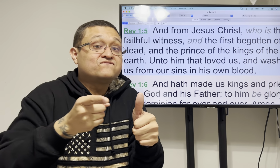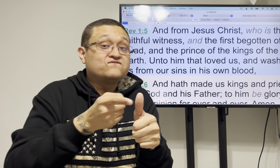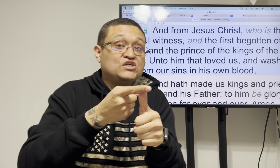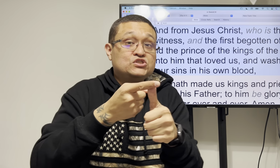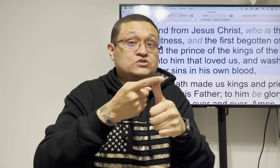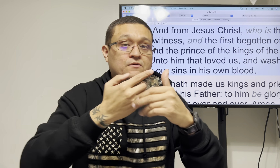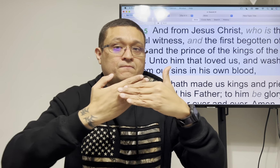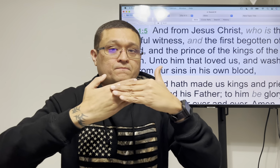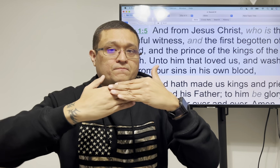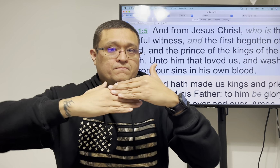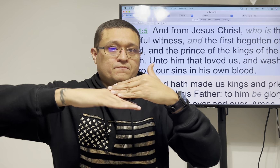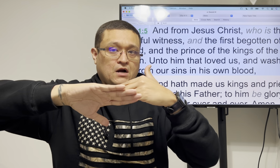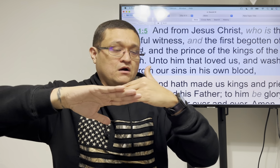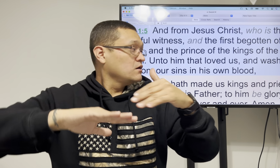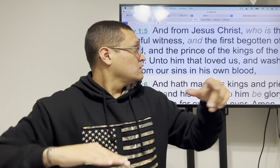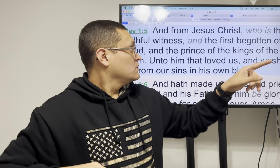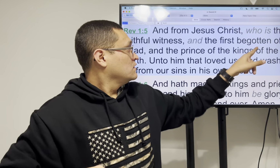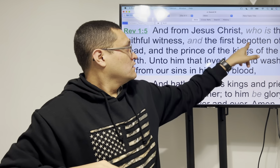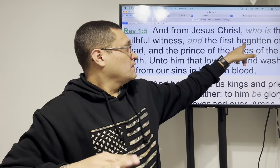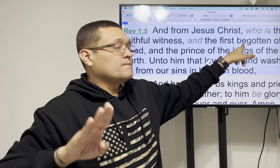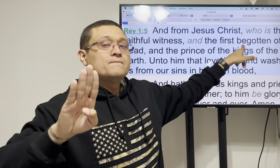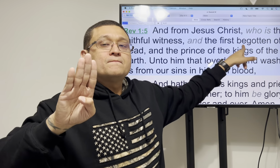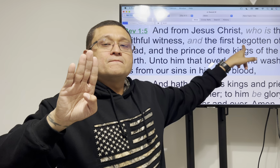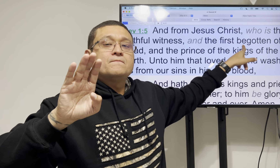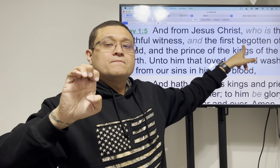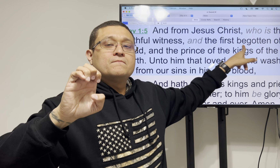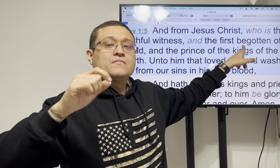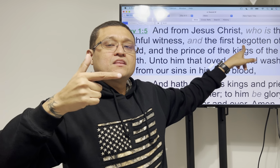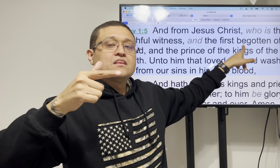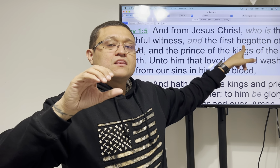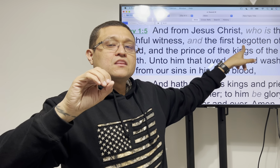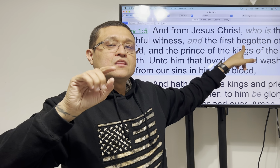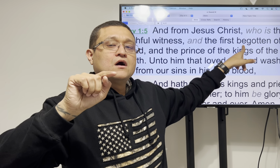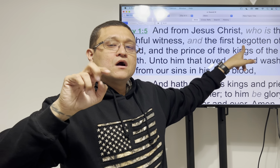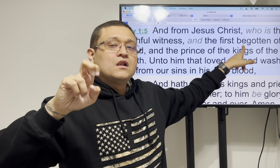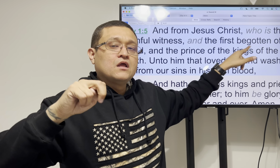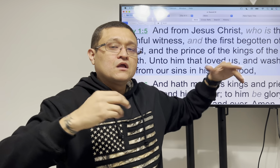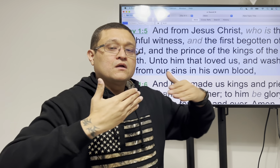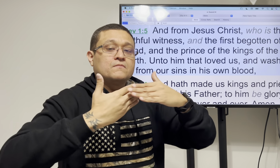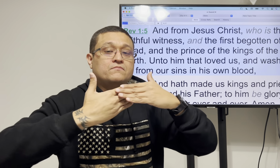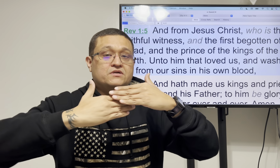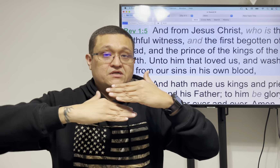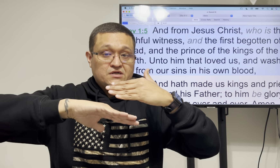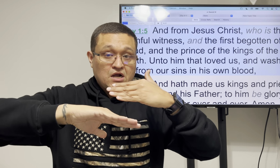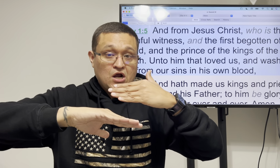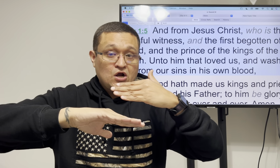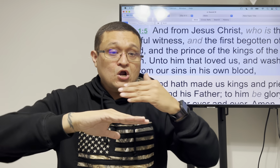and the first begotten meaning first born